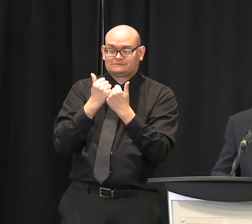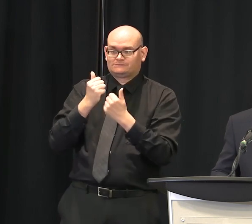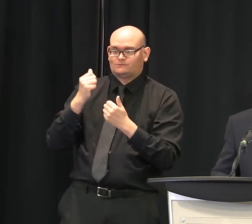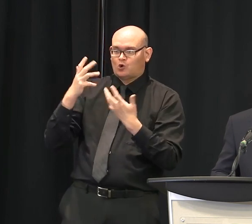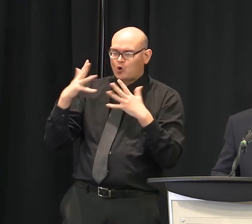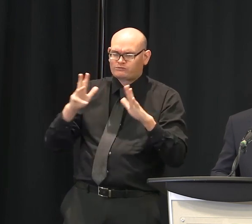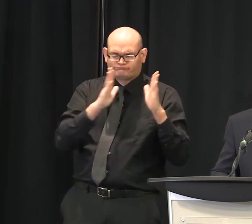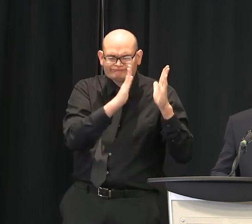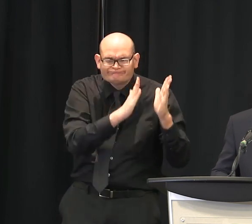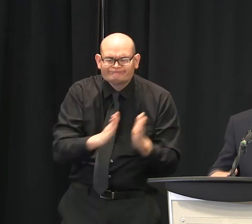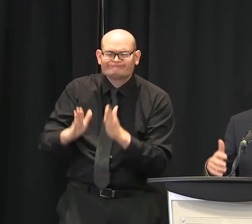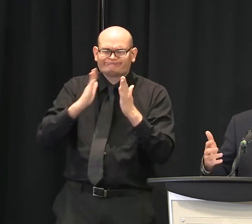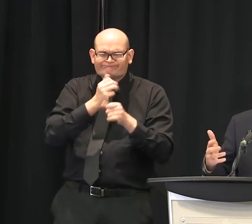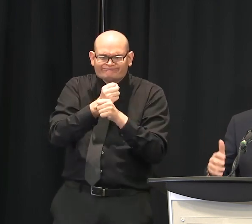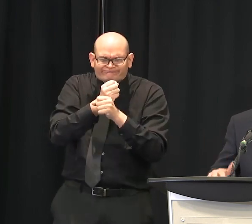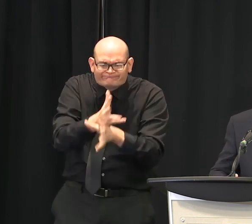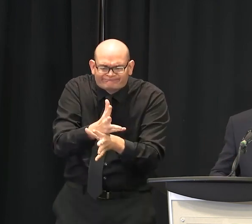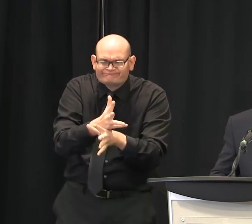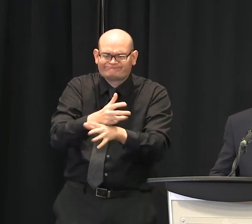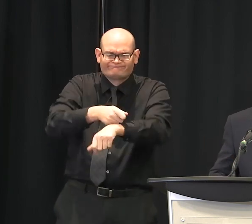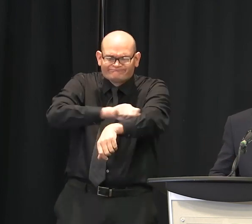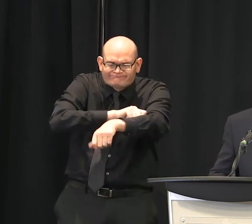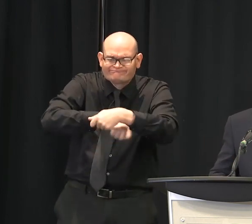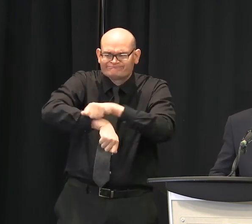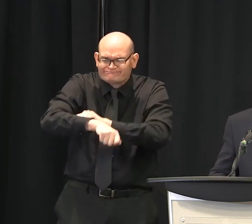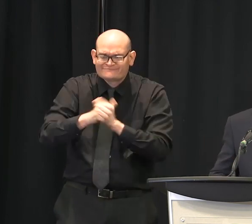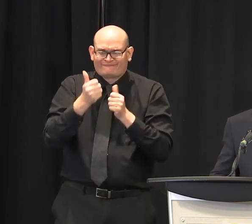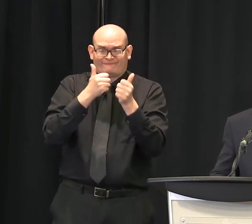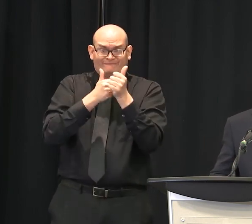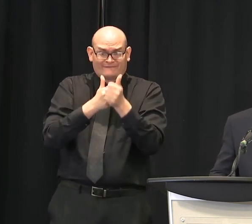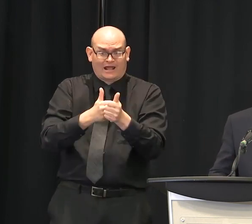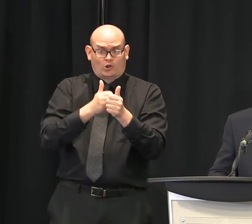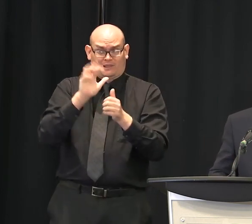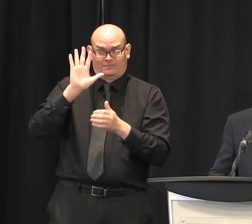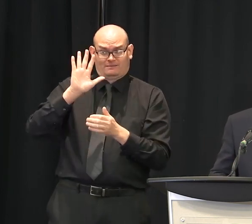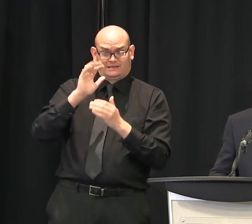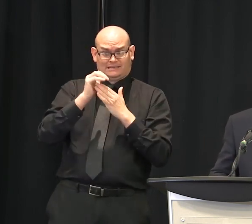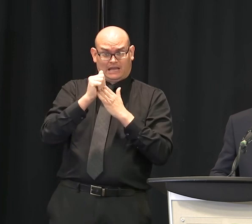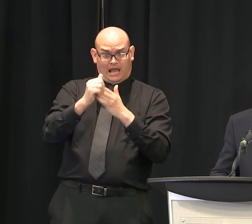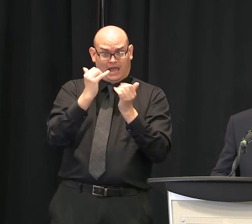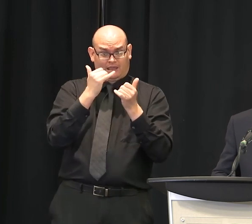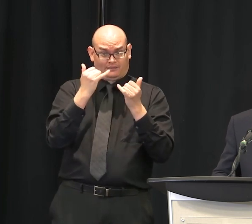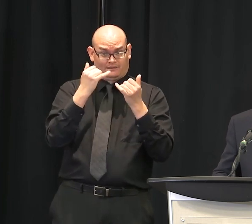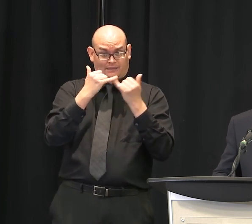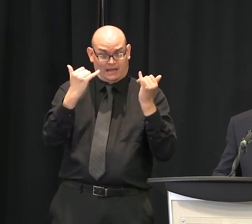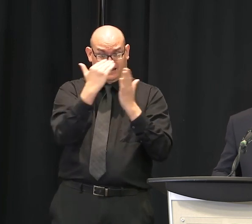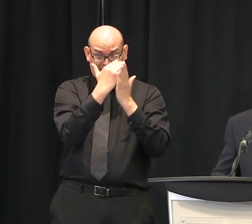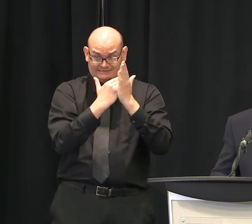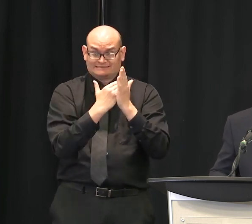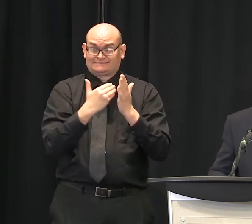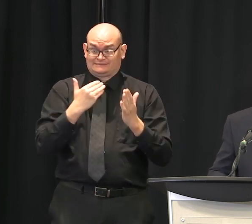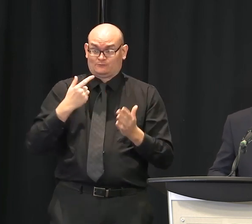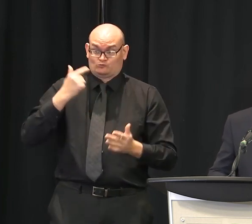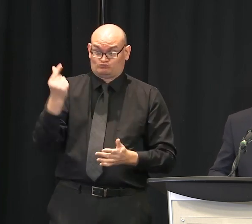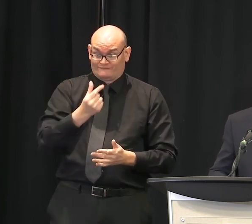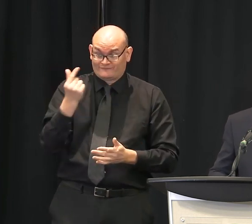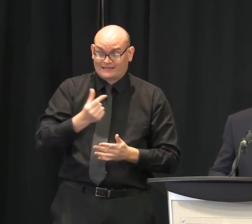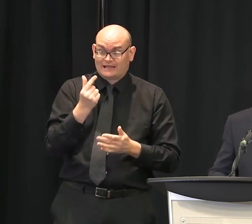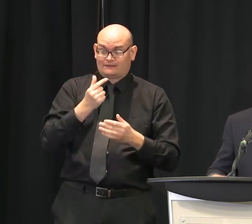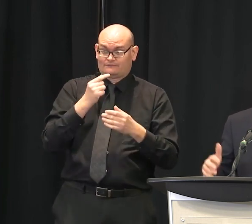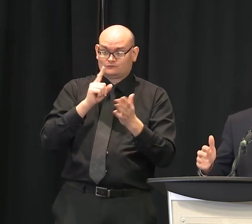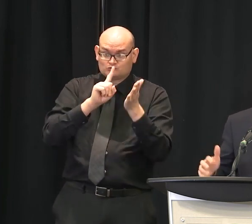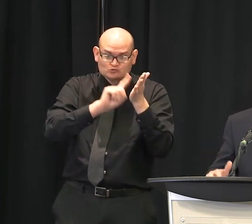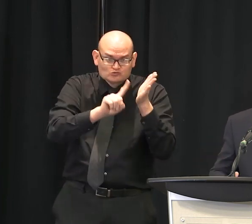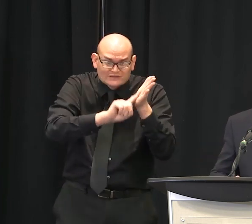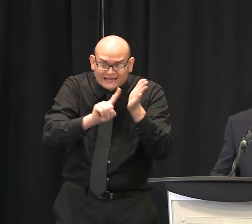We've been out in touch with our restaurant owners here in Greenville to make sure they're feeling good about it. And in some